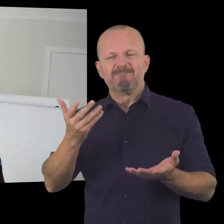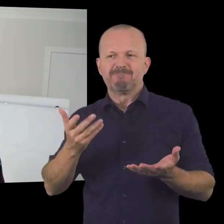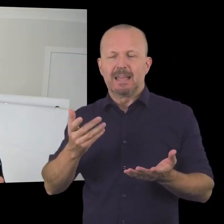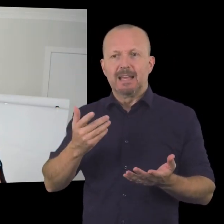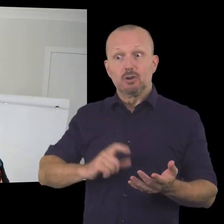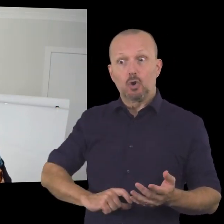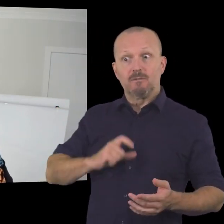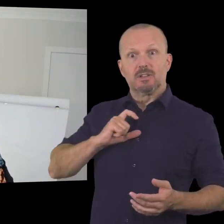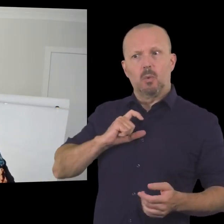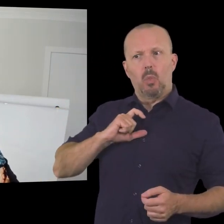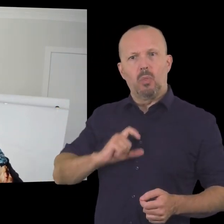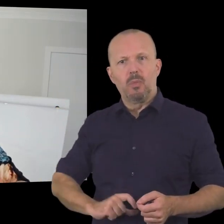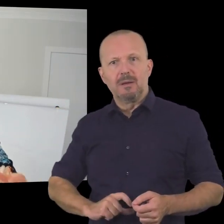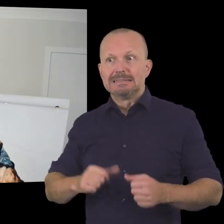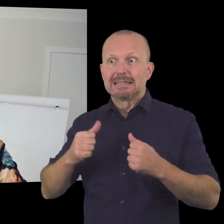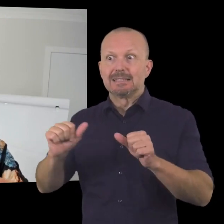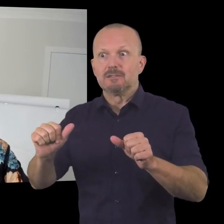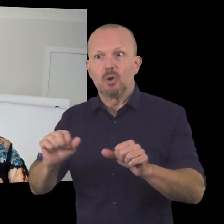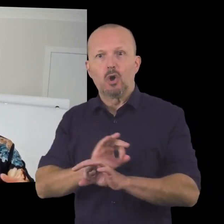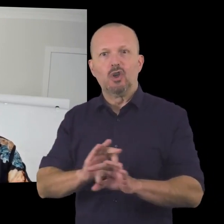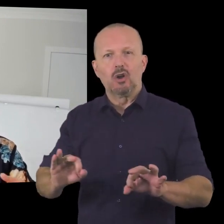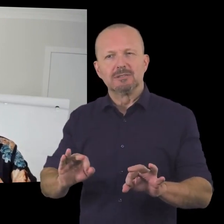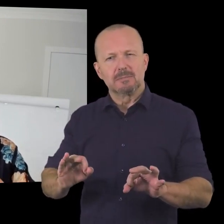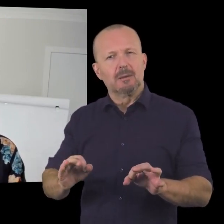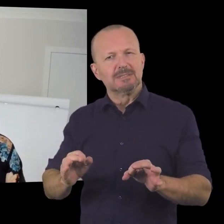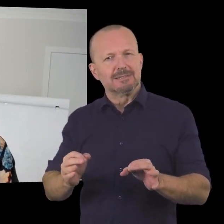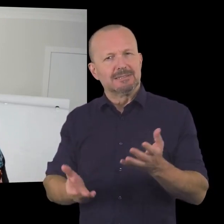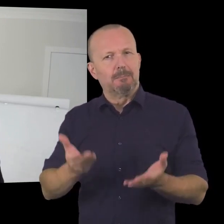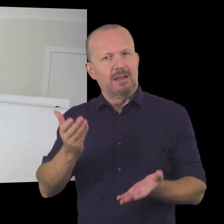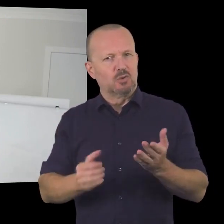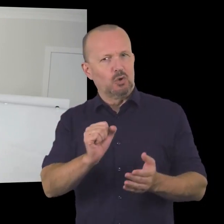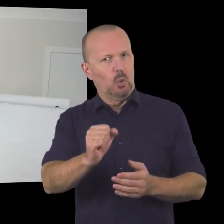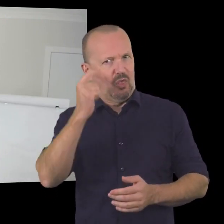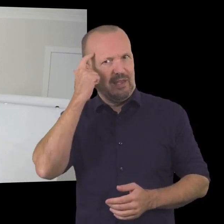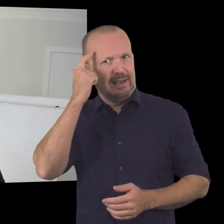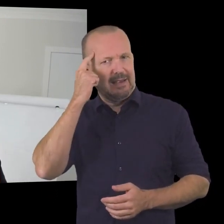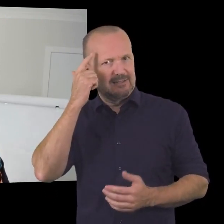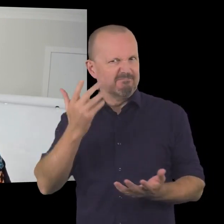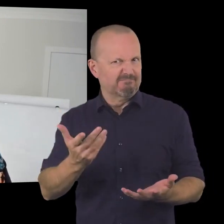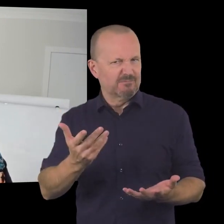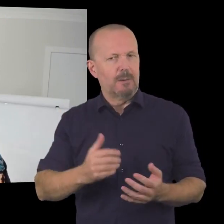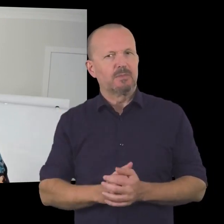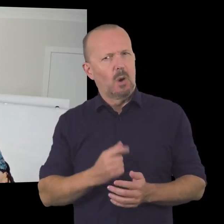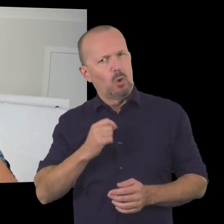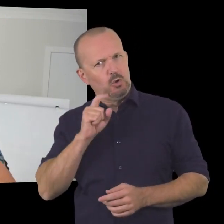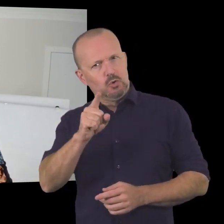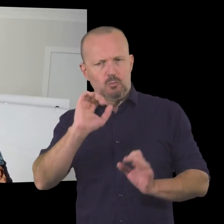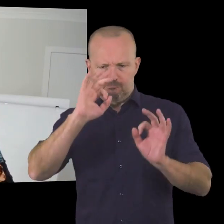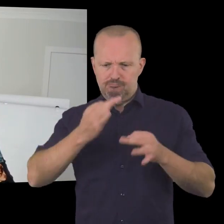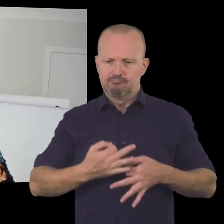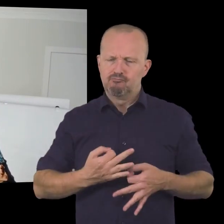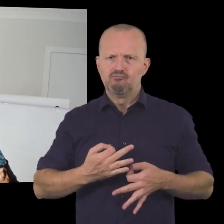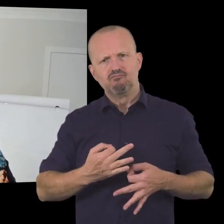community to connect uh in terms of different income streams so i would love you to really think about uh how you